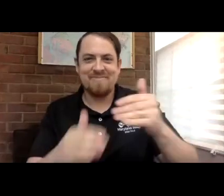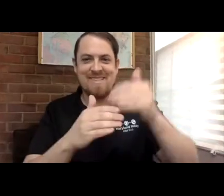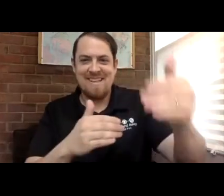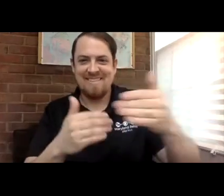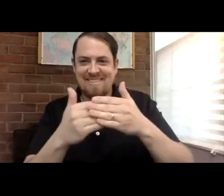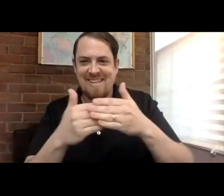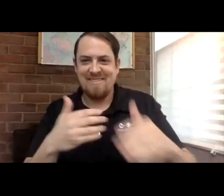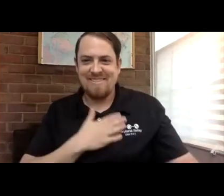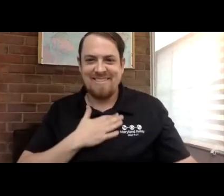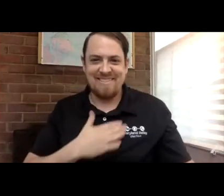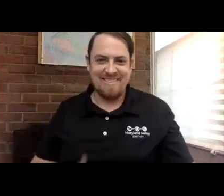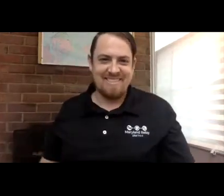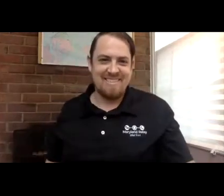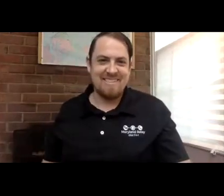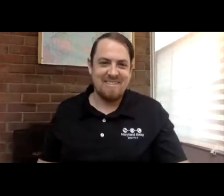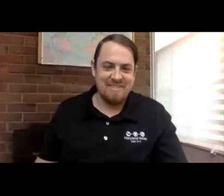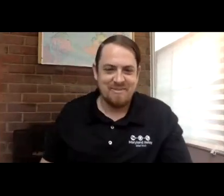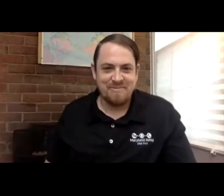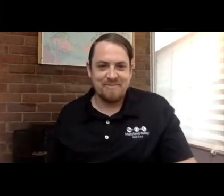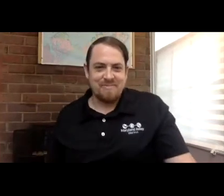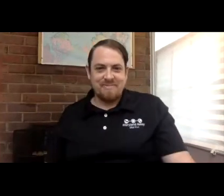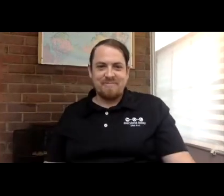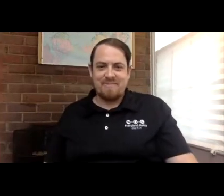All right. Did everybody see that next slide, please?